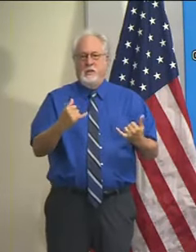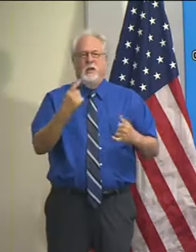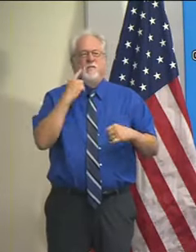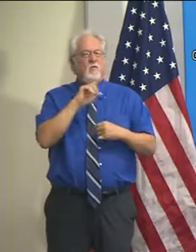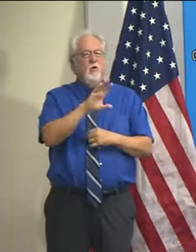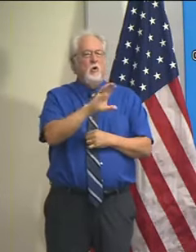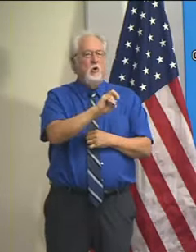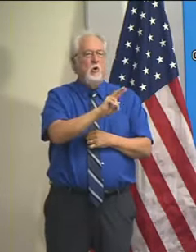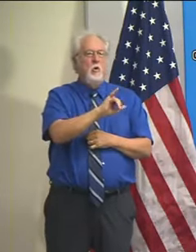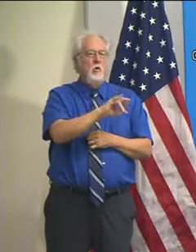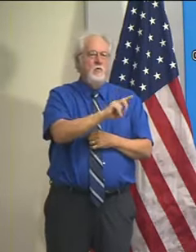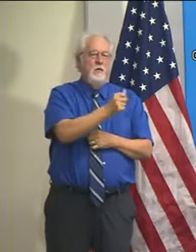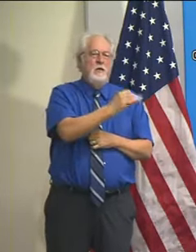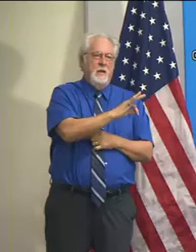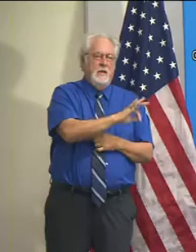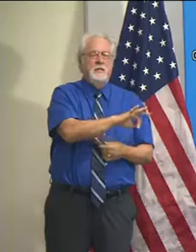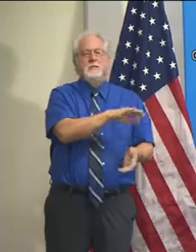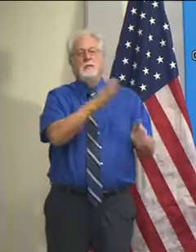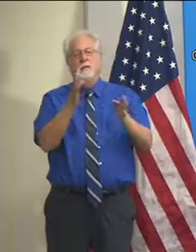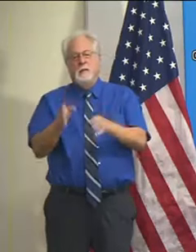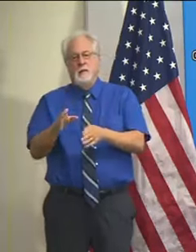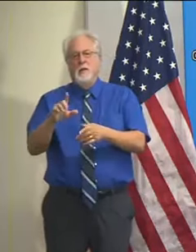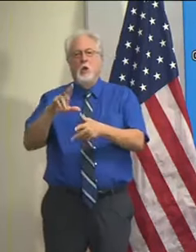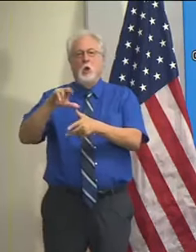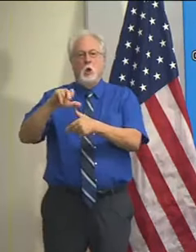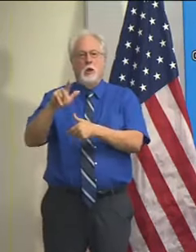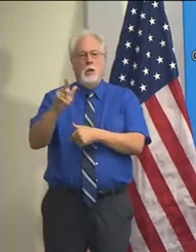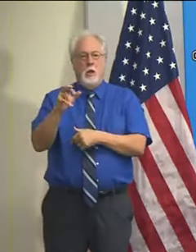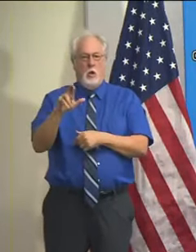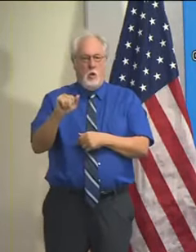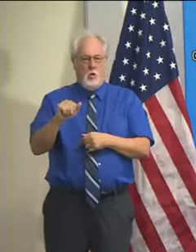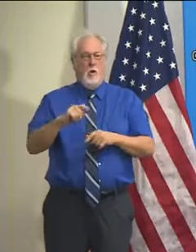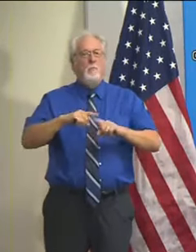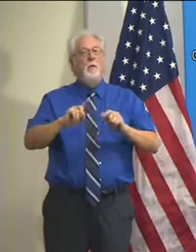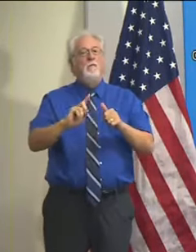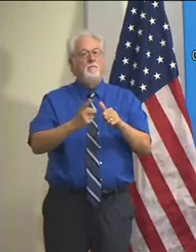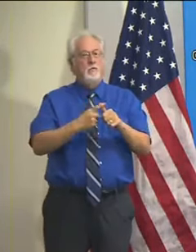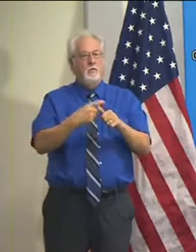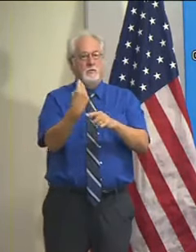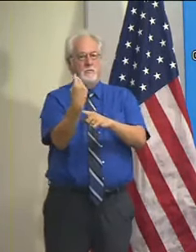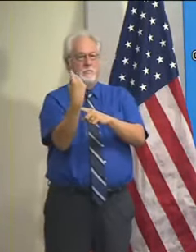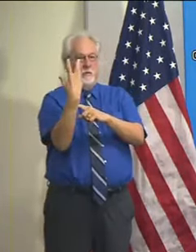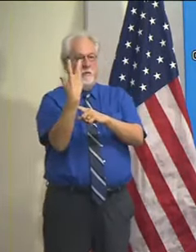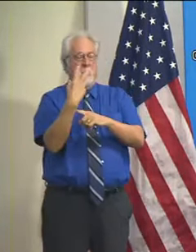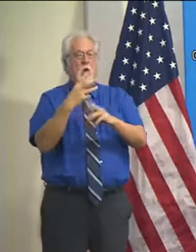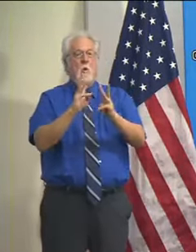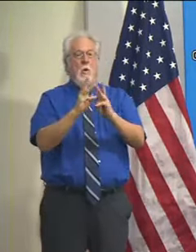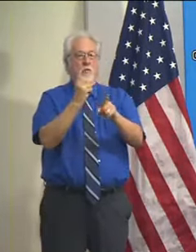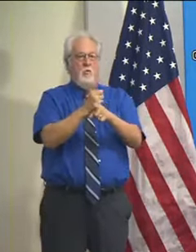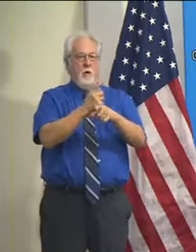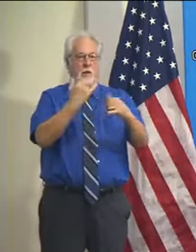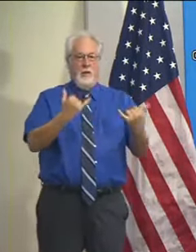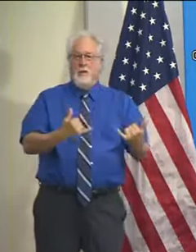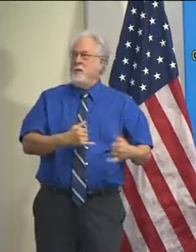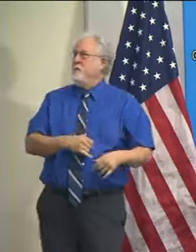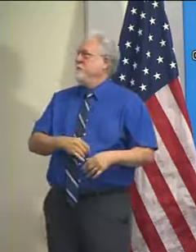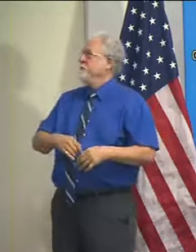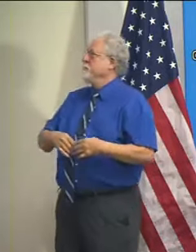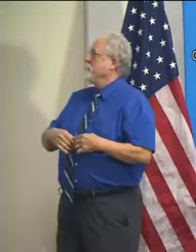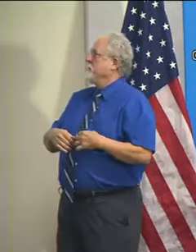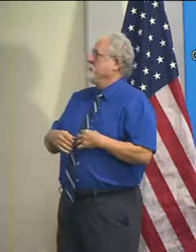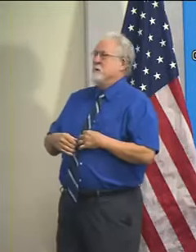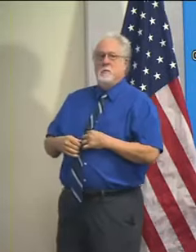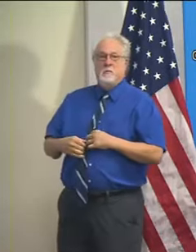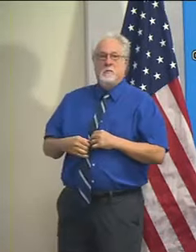COVID-19 and Hurricane Laura, but I want to start with a slide of the weather right now, and